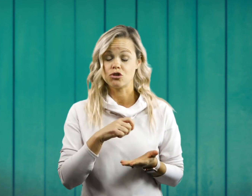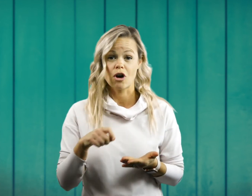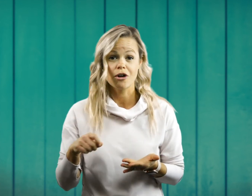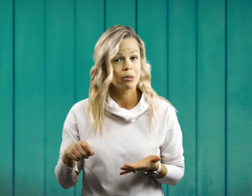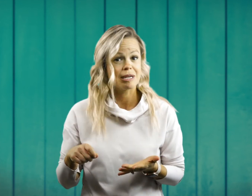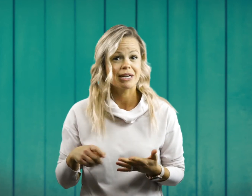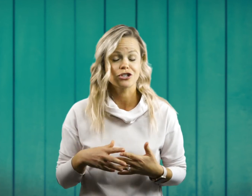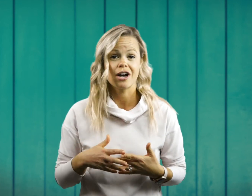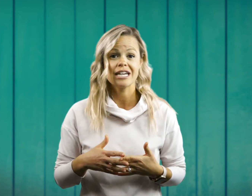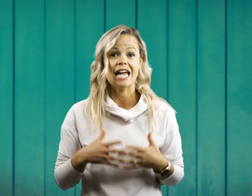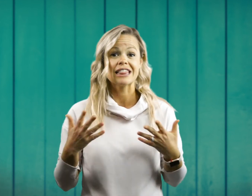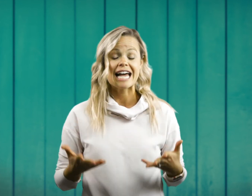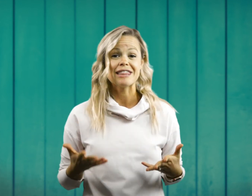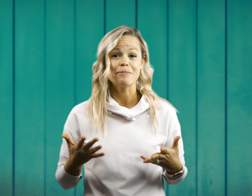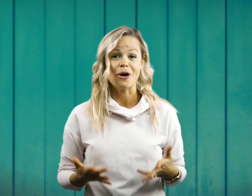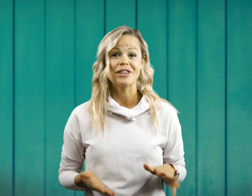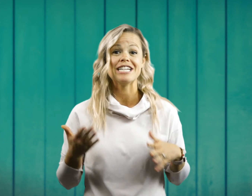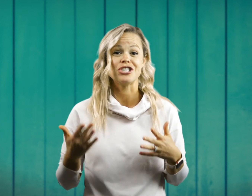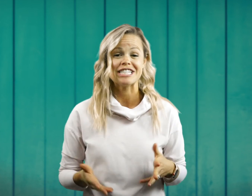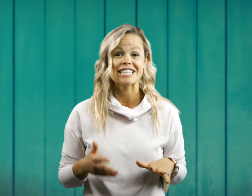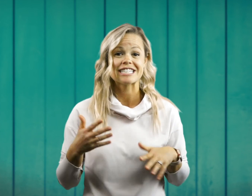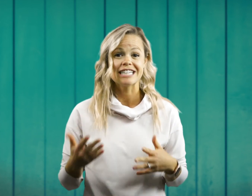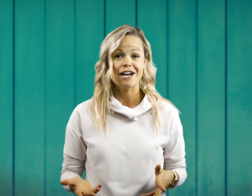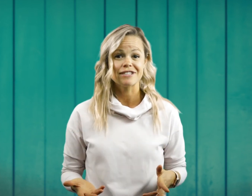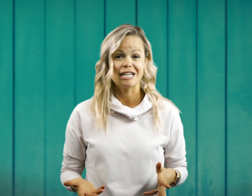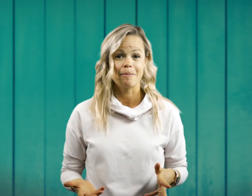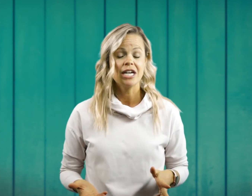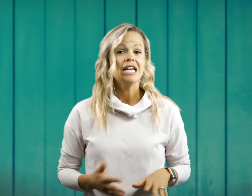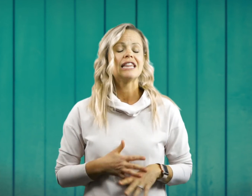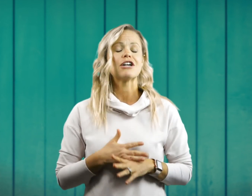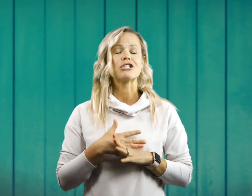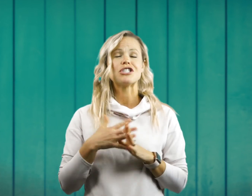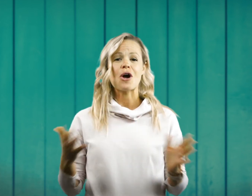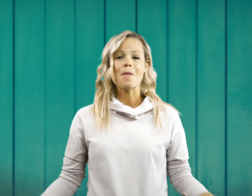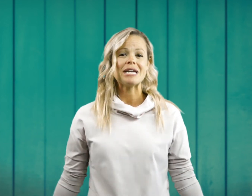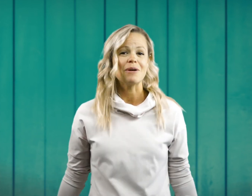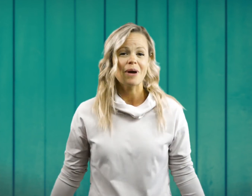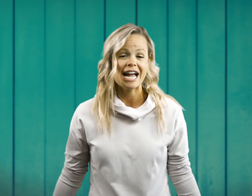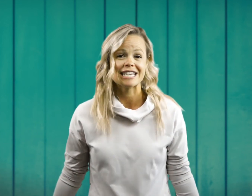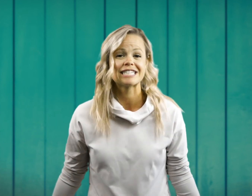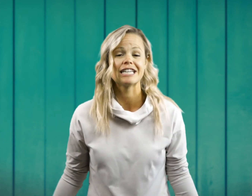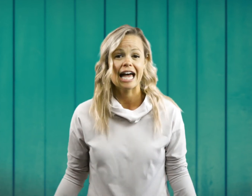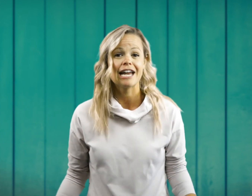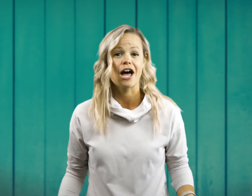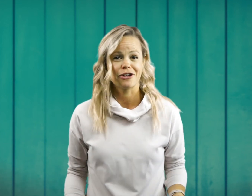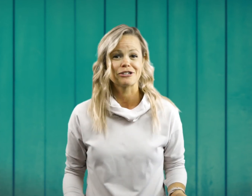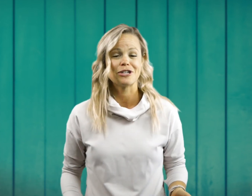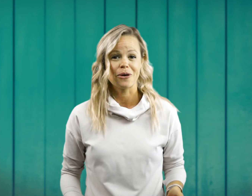draw a pretty picture on it and let them know that Jesus loves them? There are so many ways to let others know